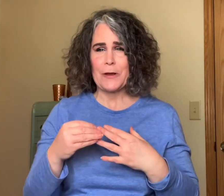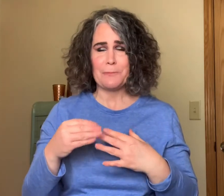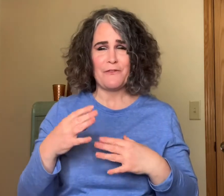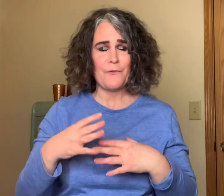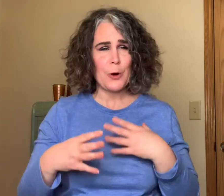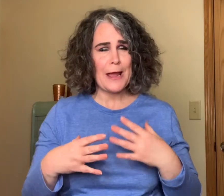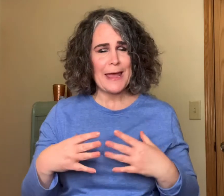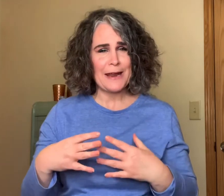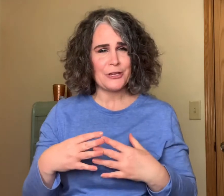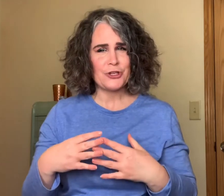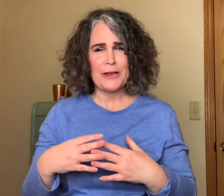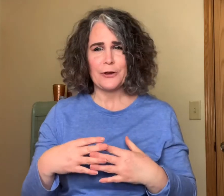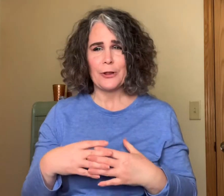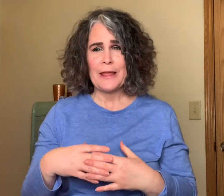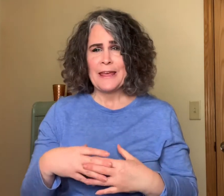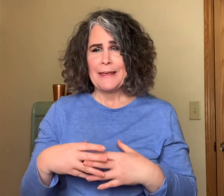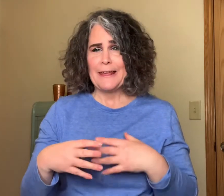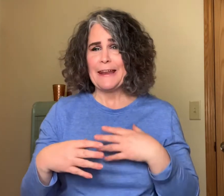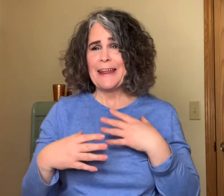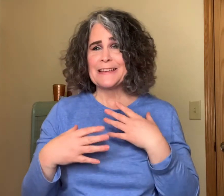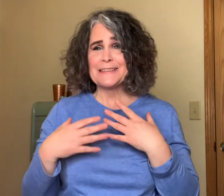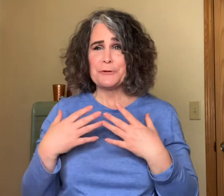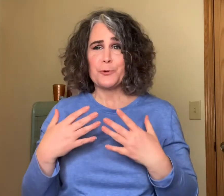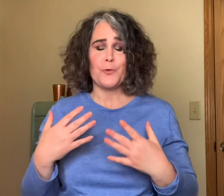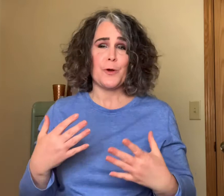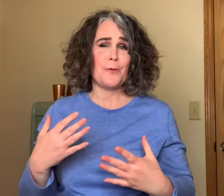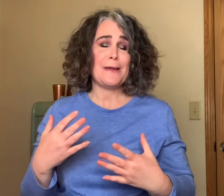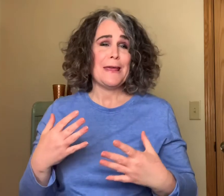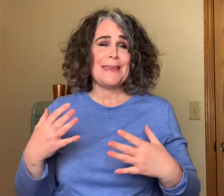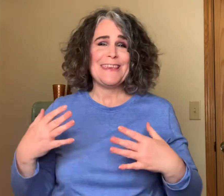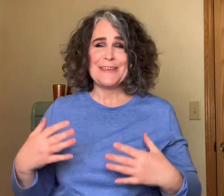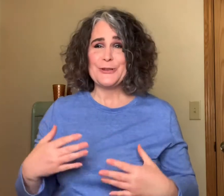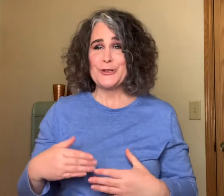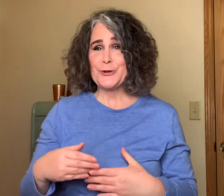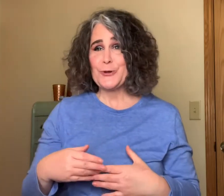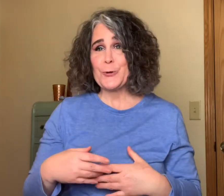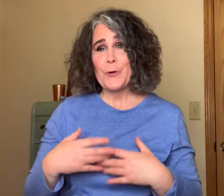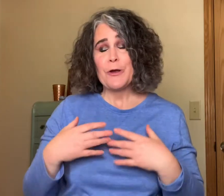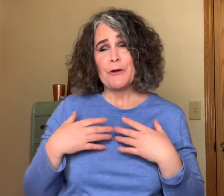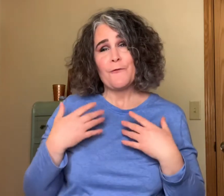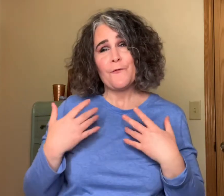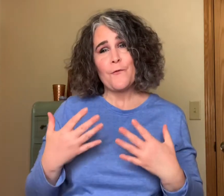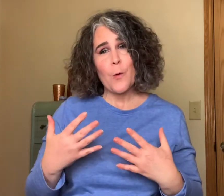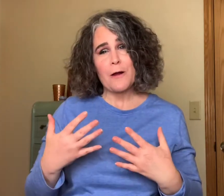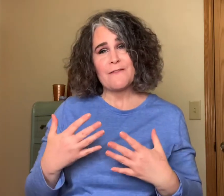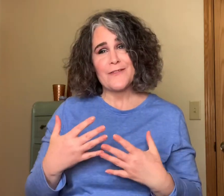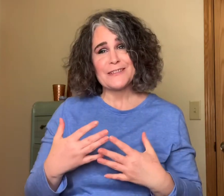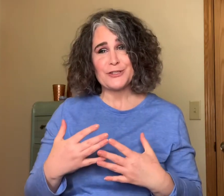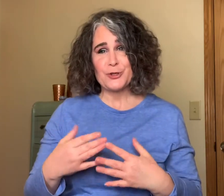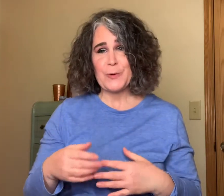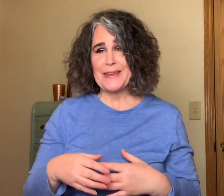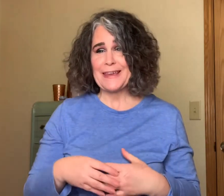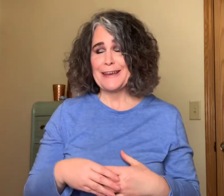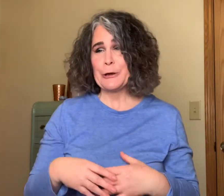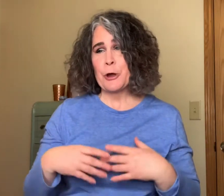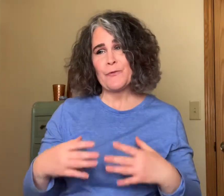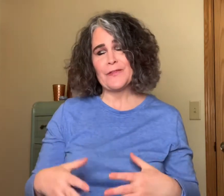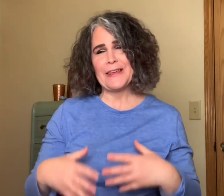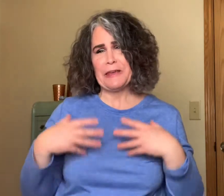before I had a channel and has now grown into four of us doing it and hopefully it